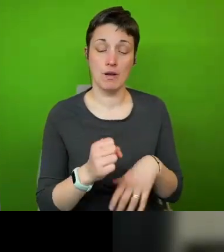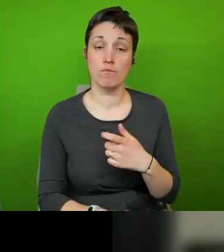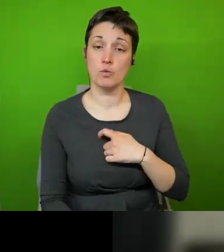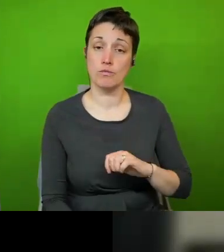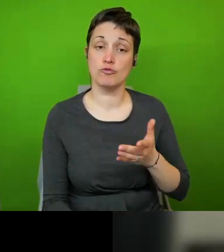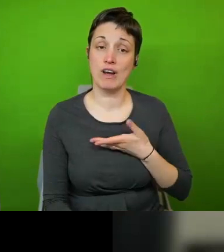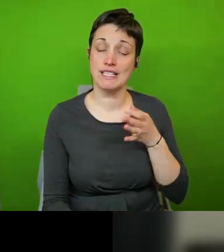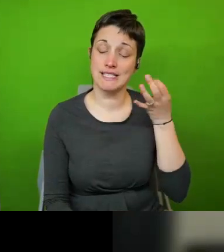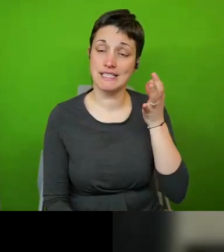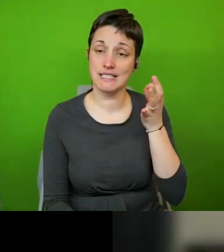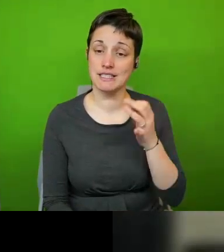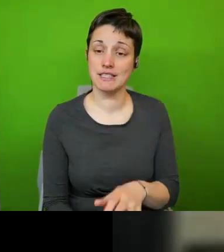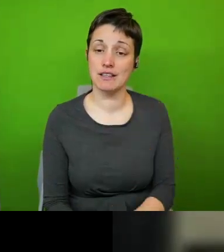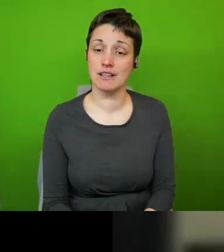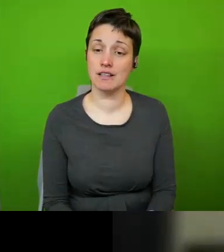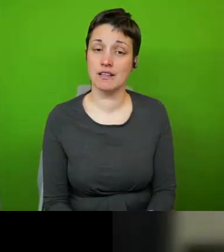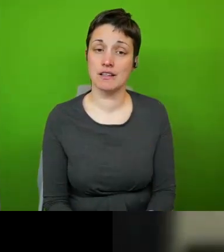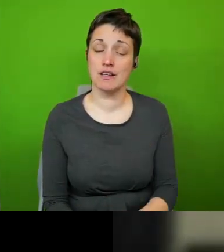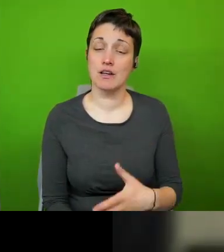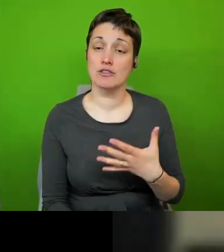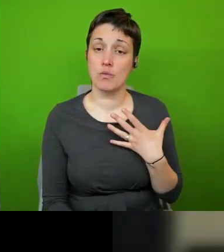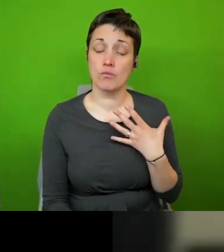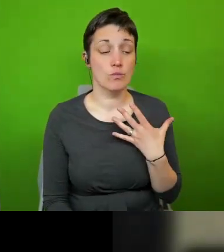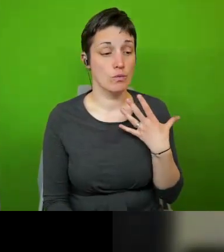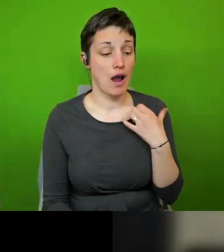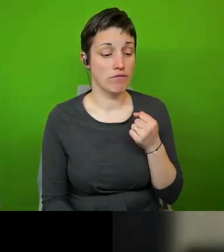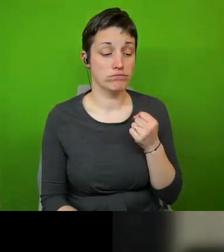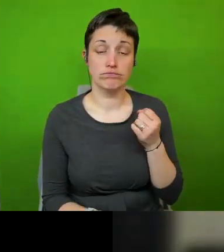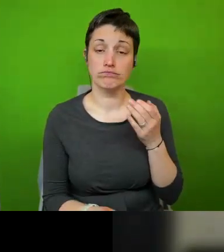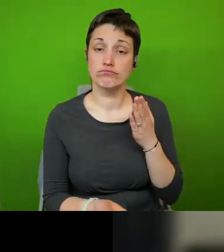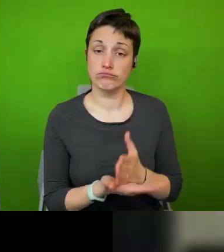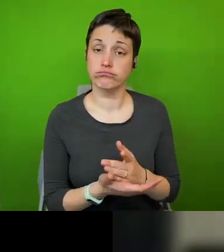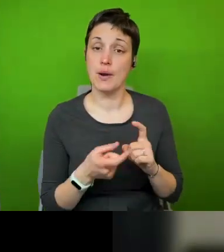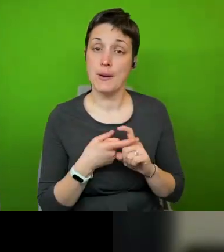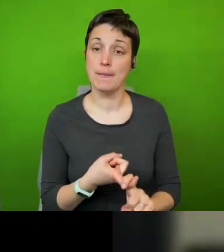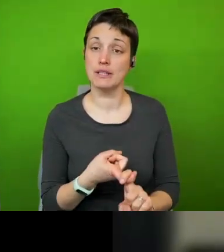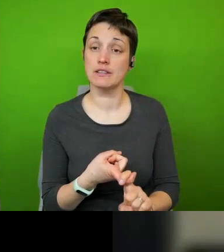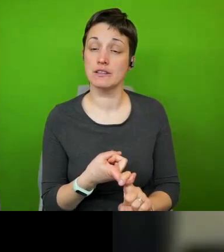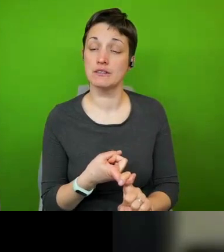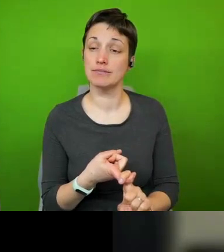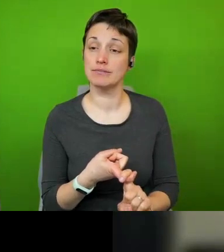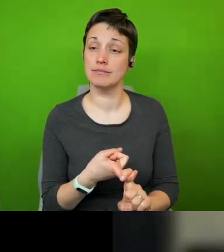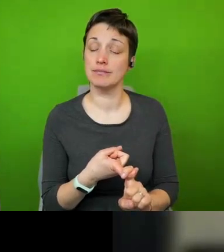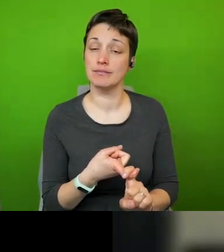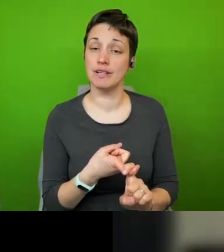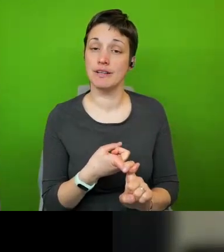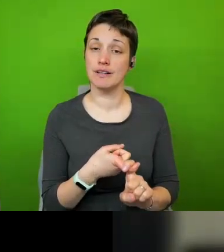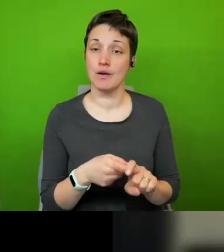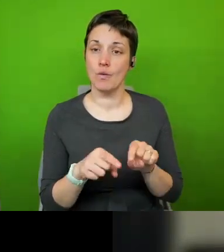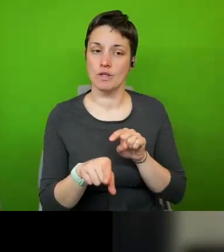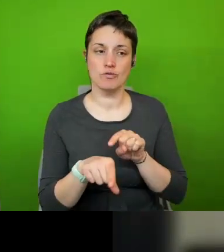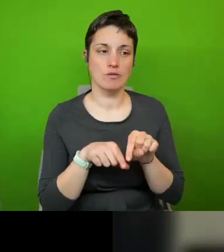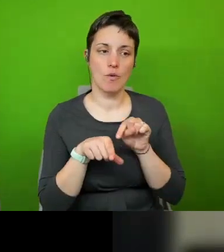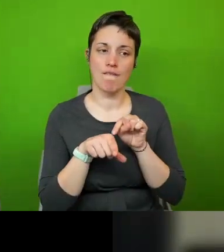um so we have the commitment we we we we try to work on the basis of the grats um